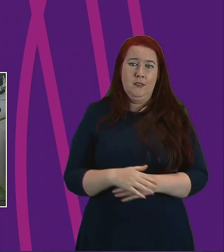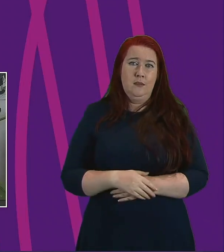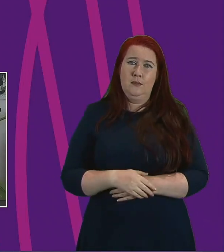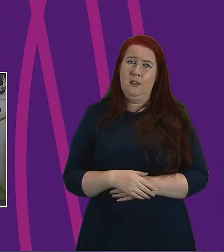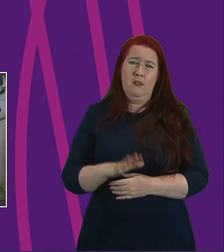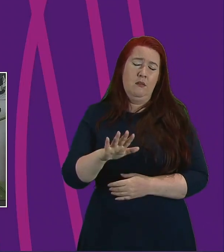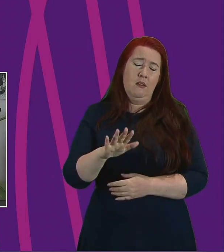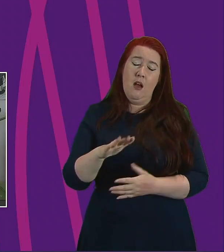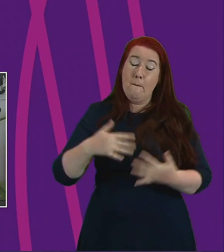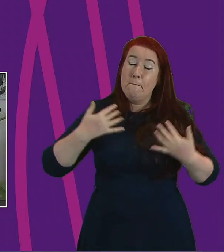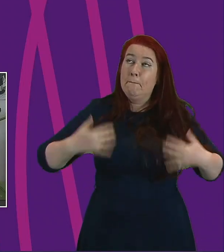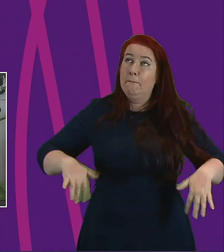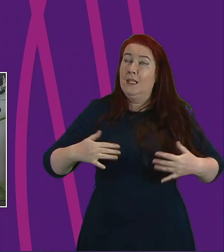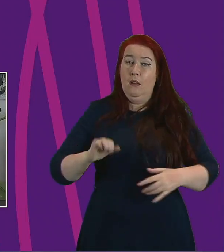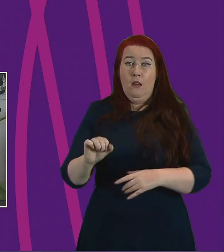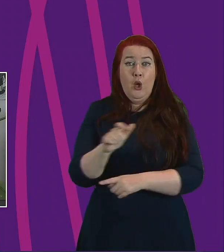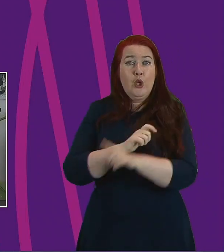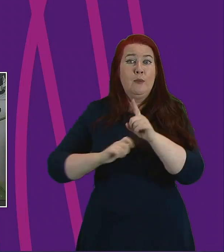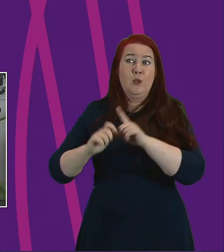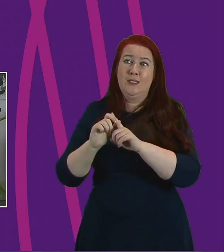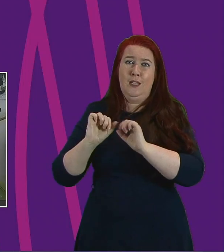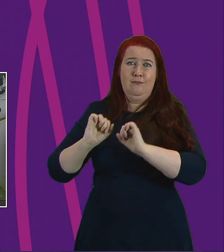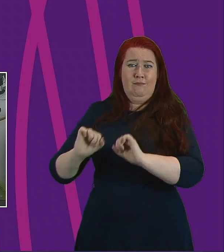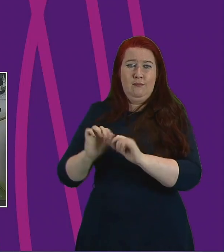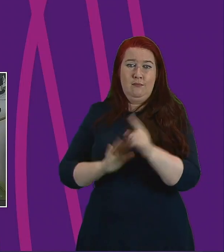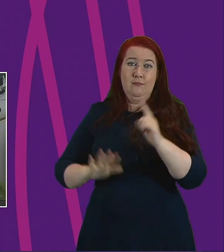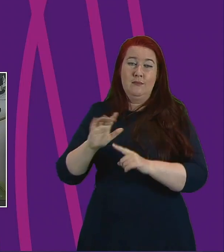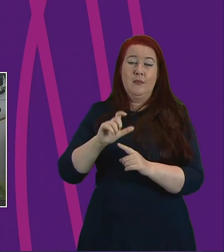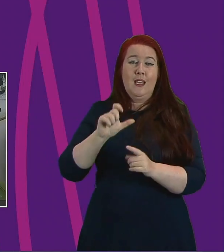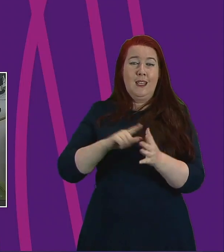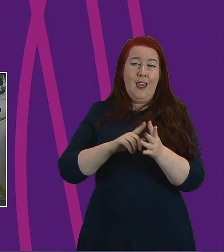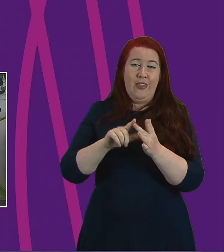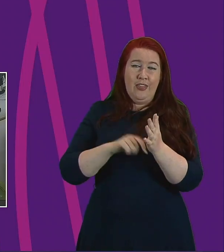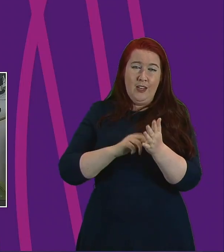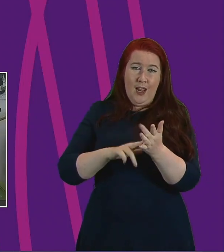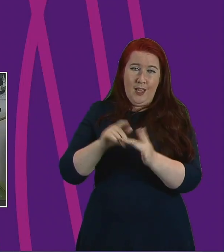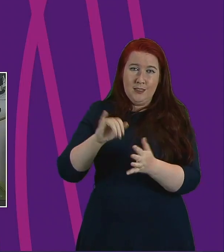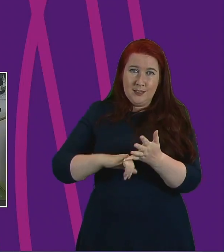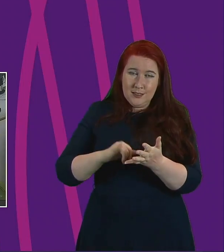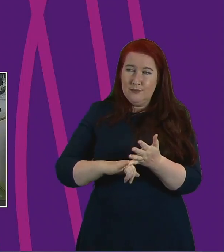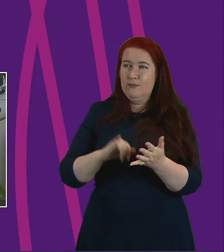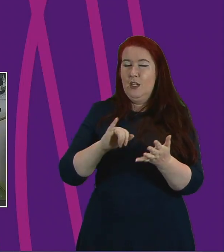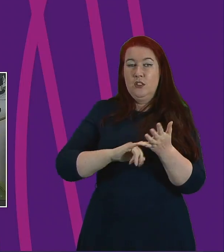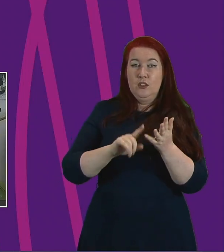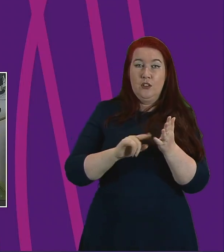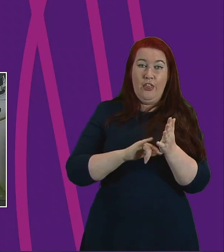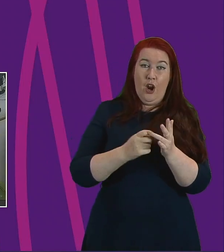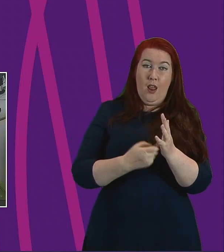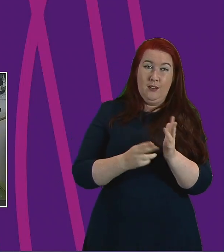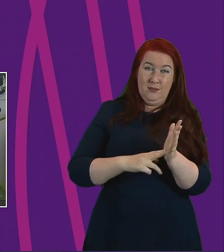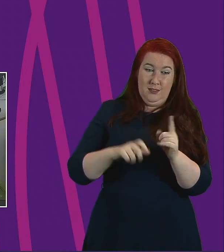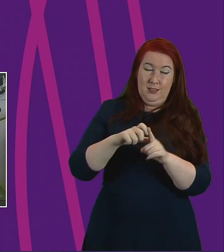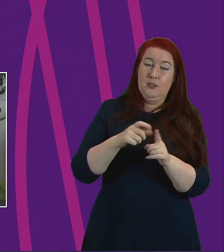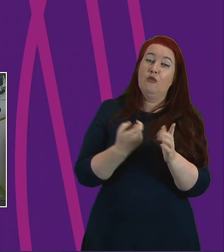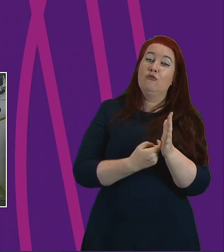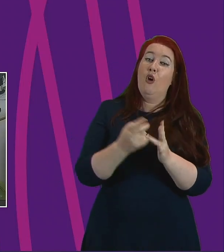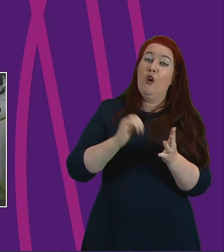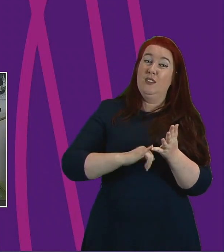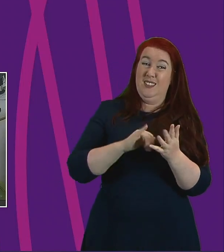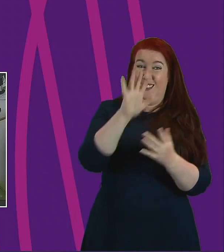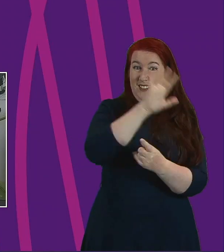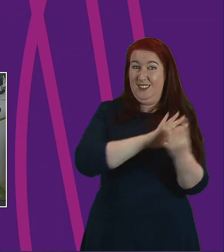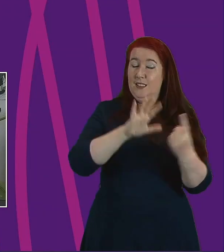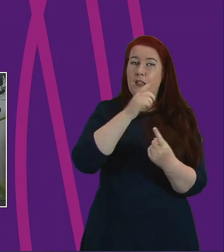amazing community-led initiatives all over Kaesmas Sutherland and Ross. People just getting on and doing what needs done, sourcing